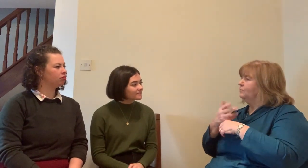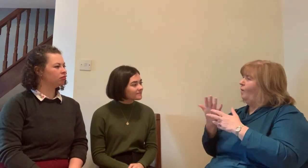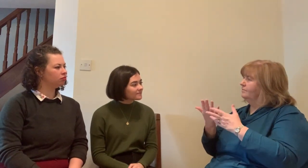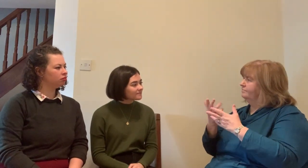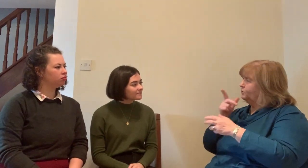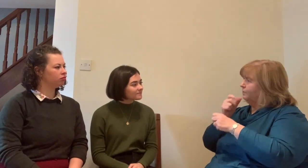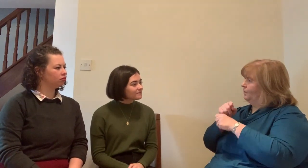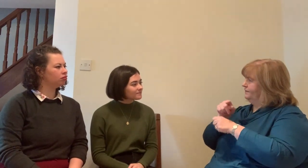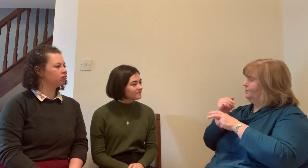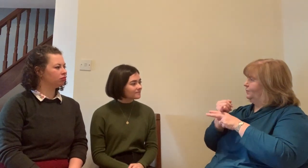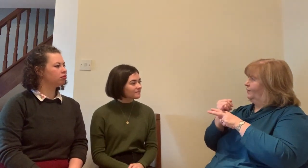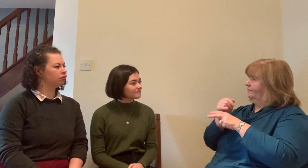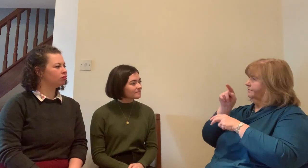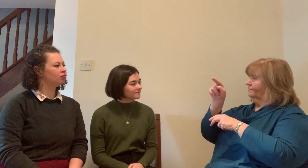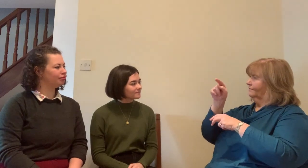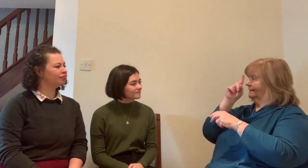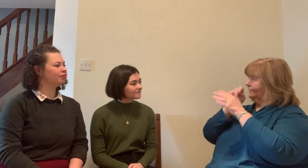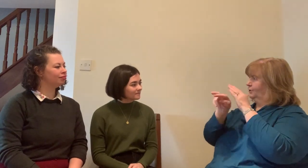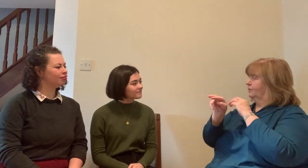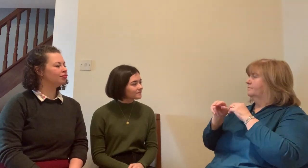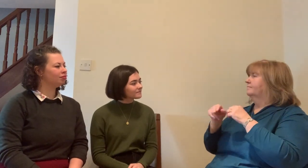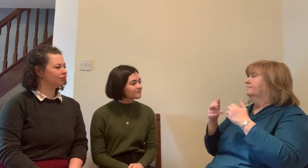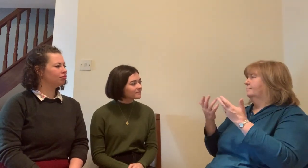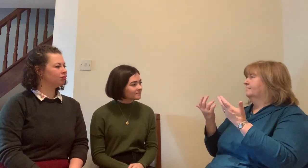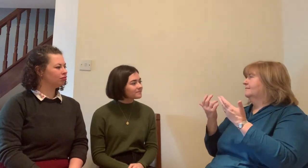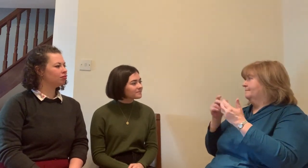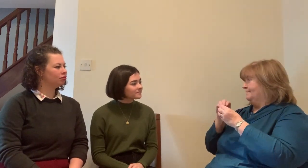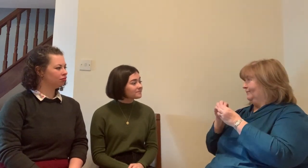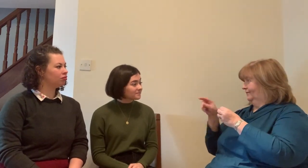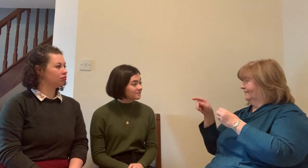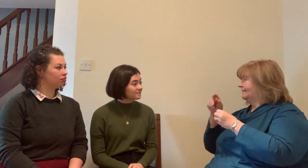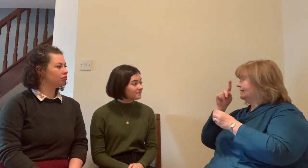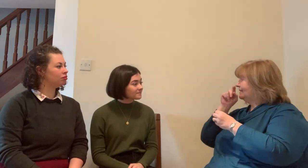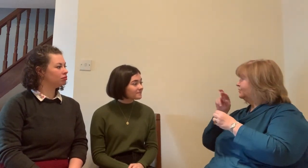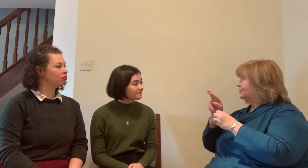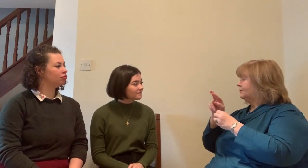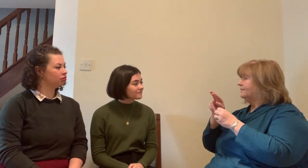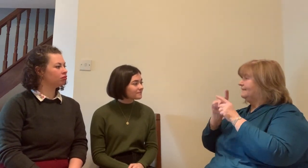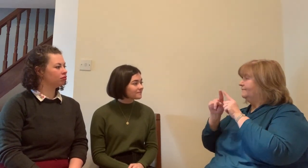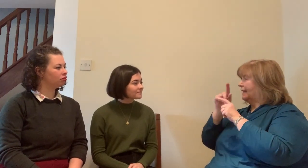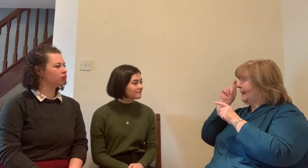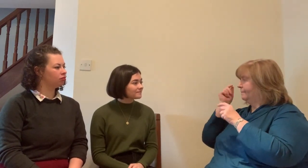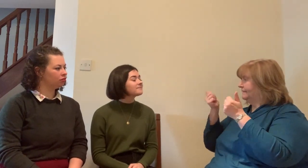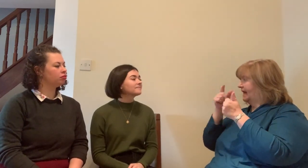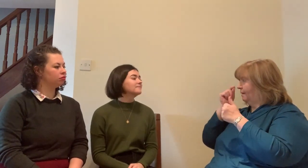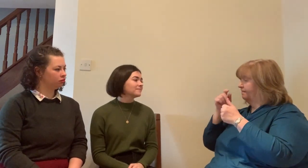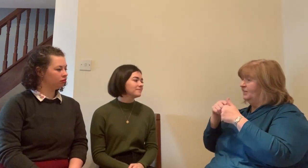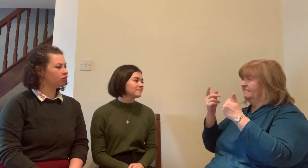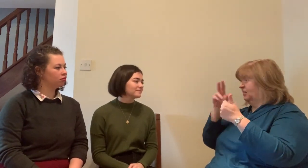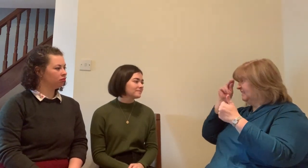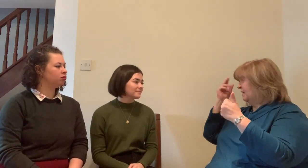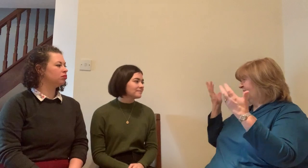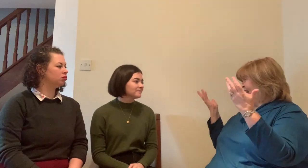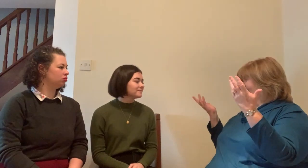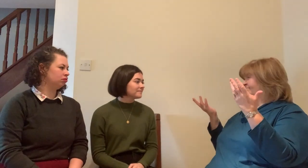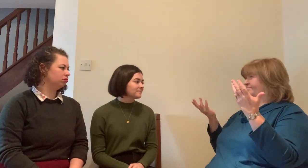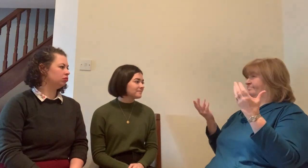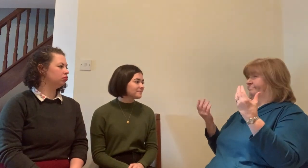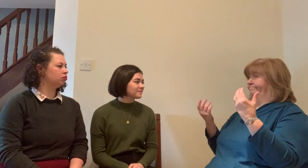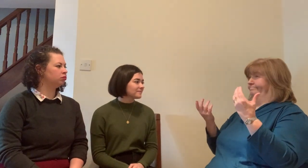an impact and that's because of knowledge because of background knowledge because of that lived experience within the community that we know who it is and what